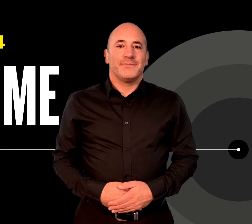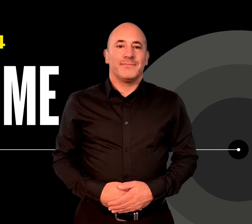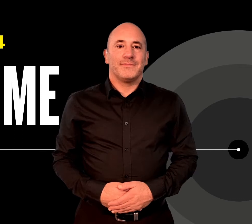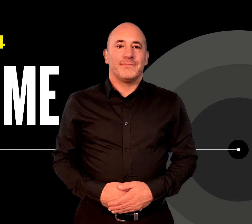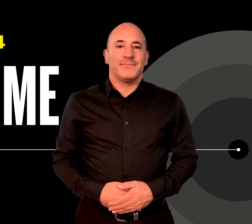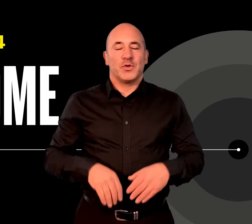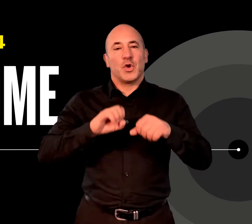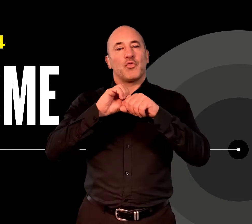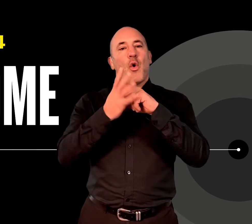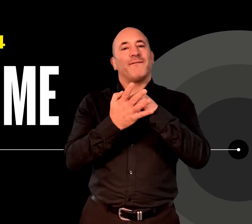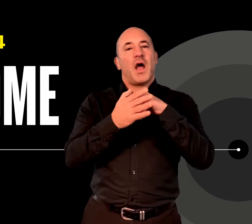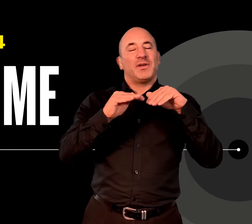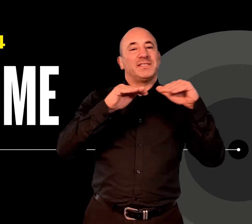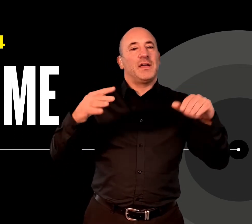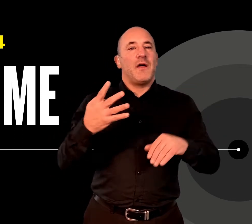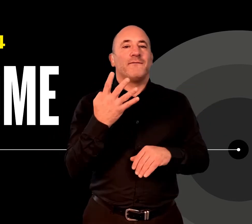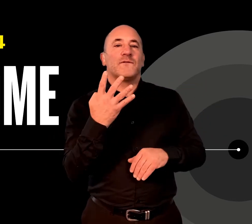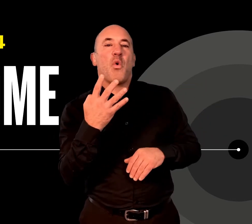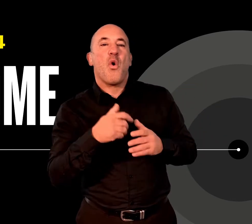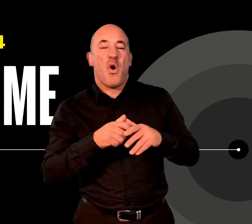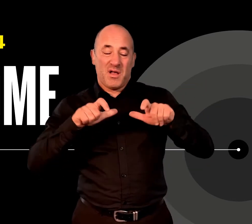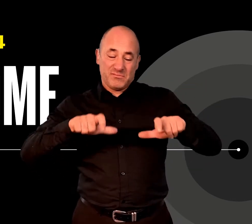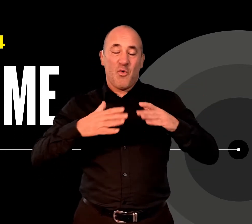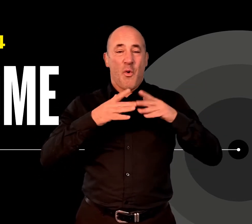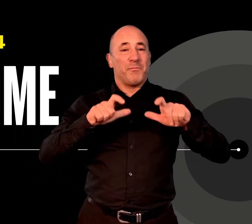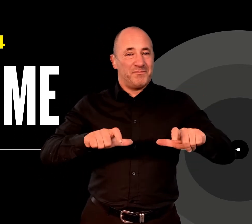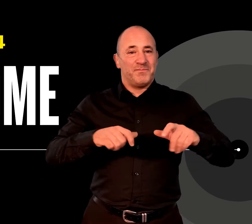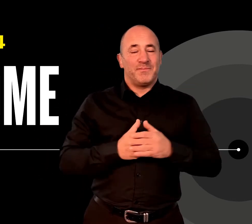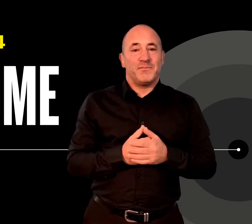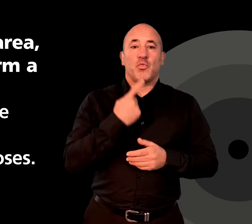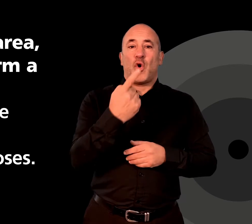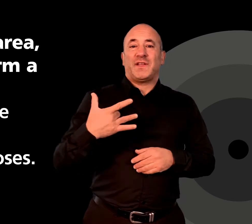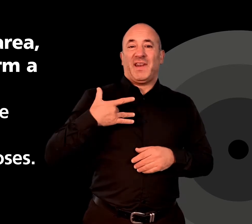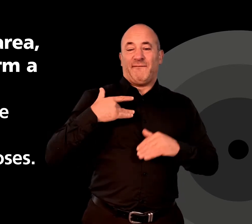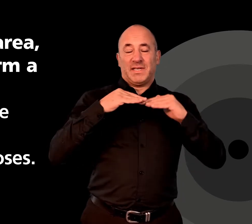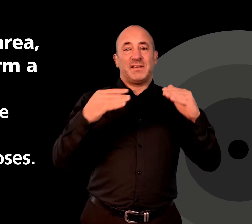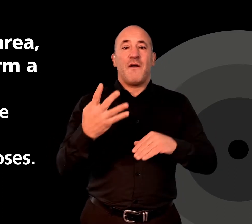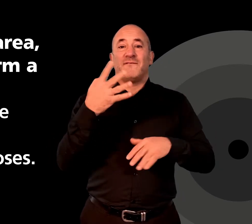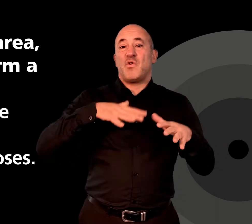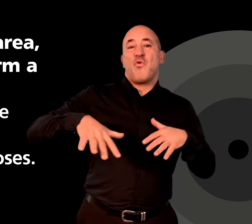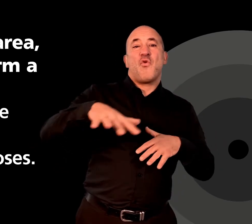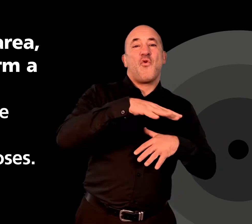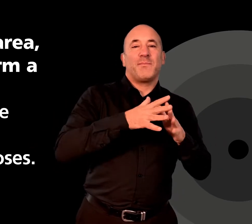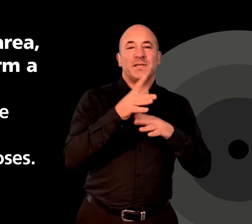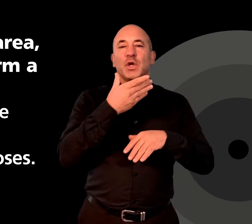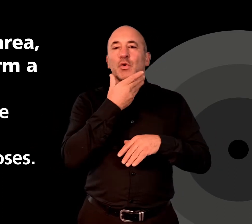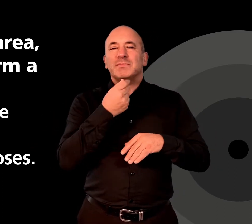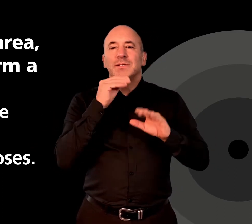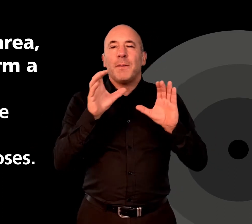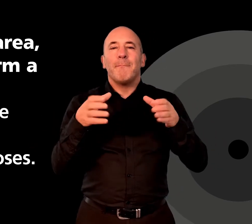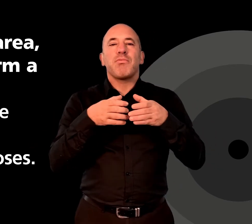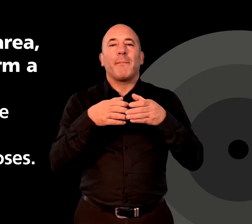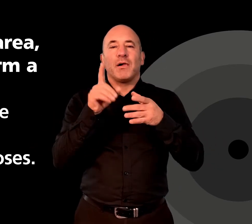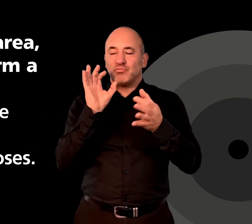Coronavirus, Tier 4. Stay at home. If you live in a Tier 4 area, you cannot